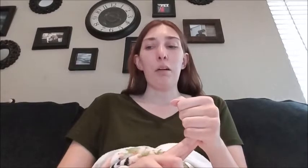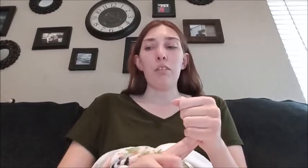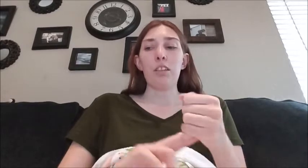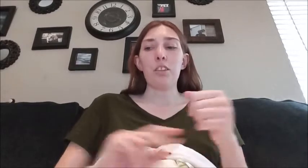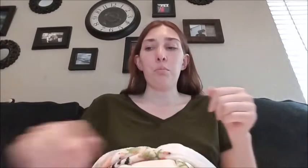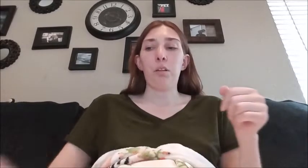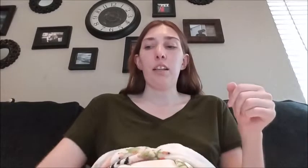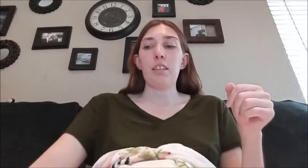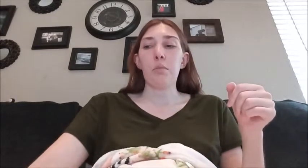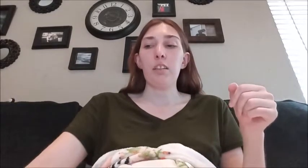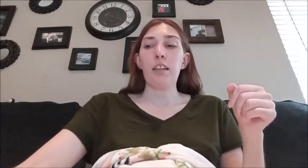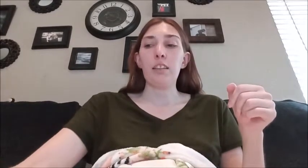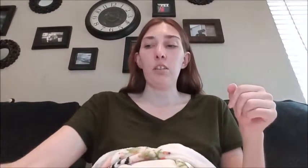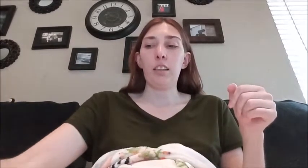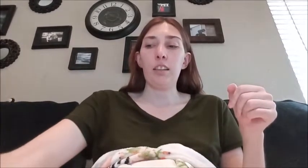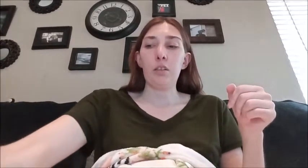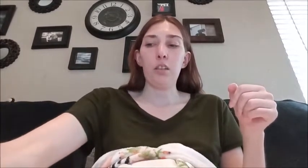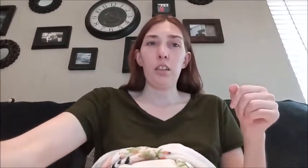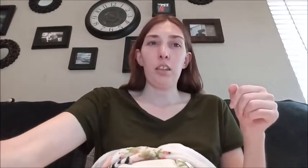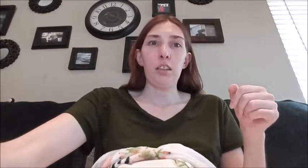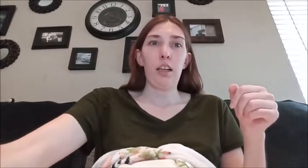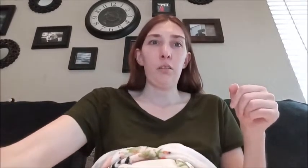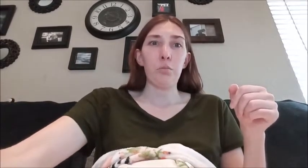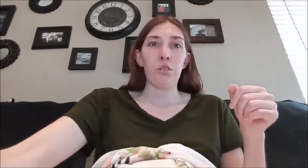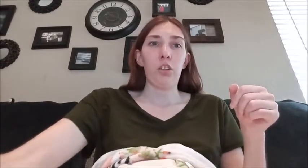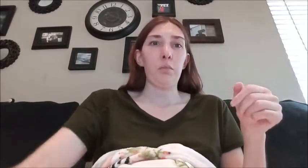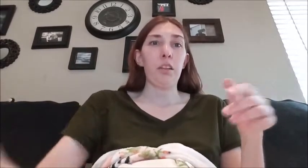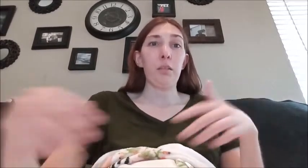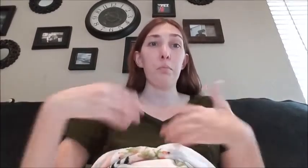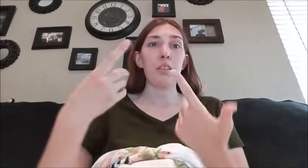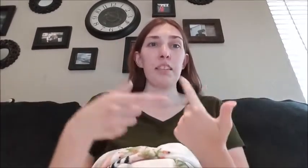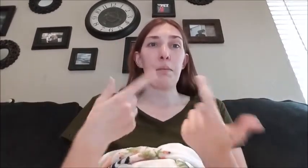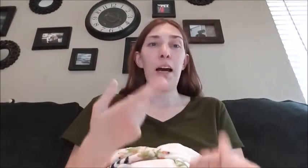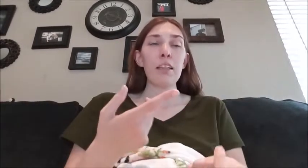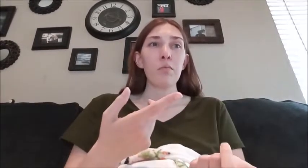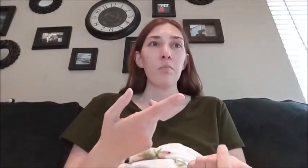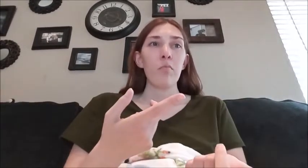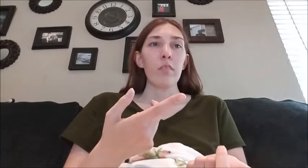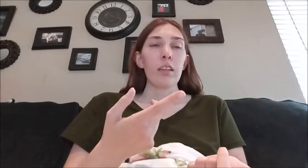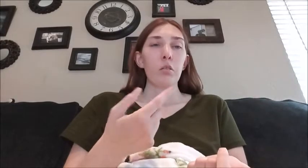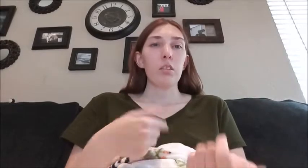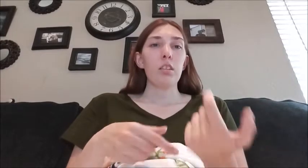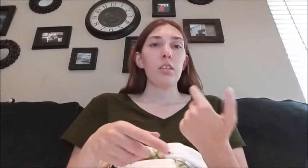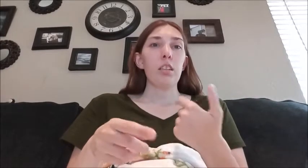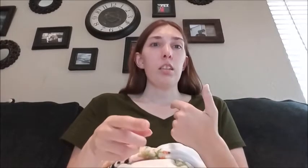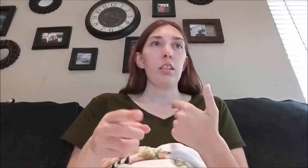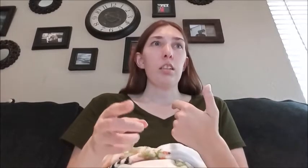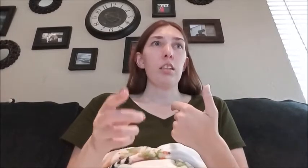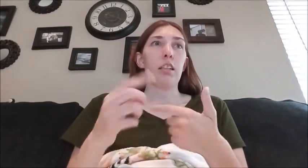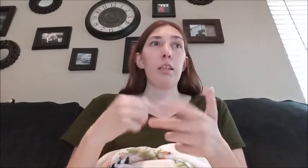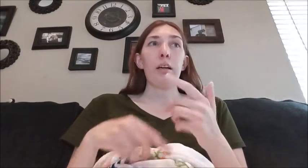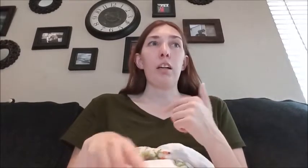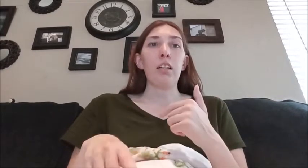I was actually surprised apparently I didn't know that Huey I was prescribed the z-pack which is uh an antibiotic